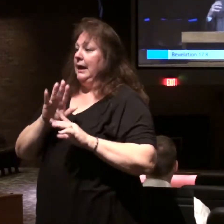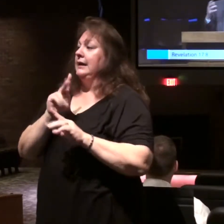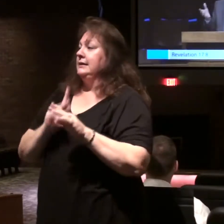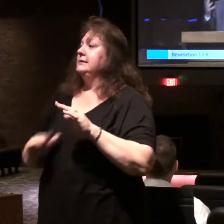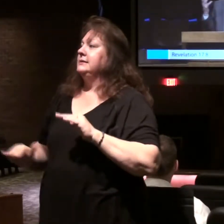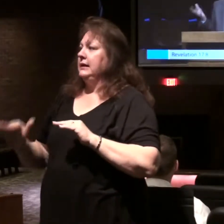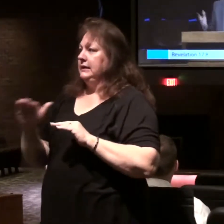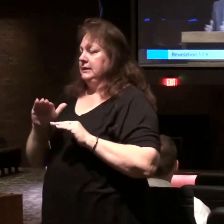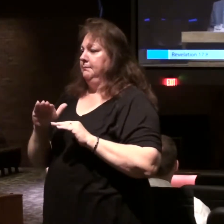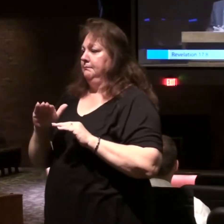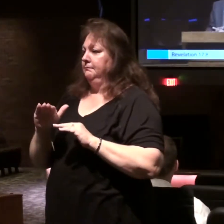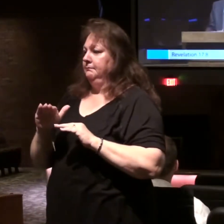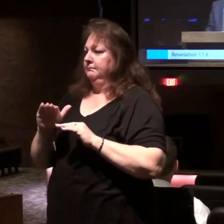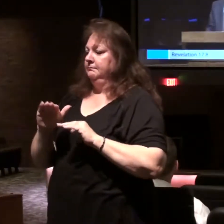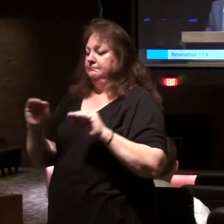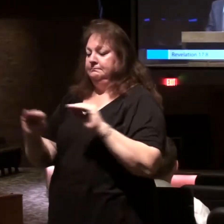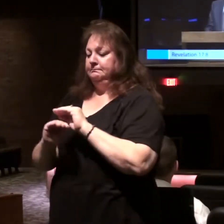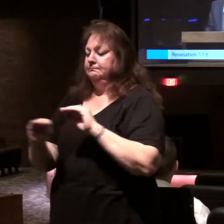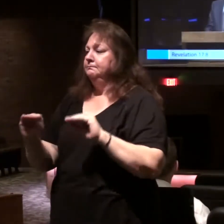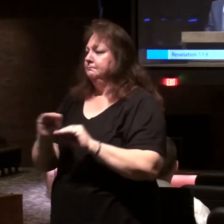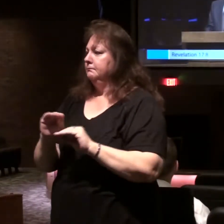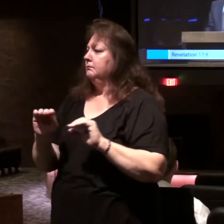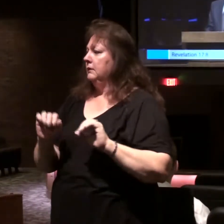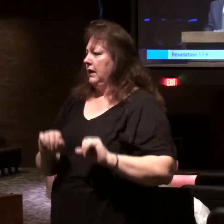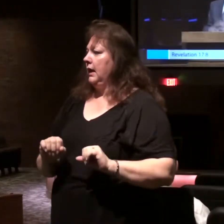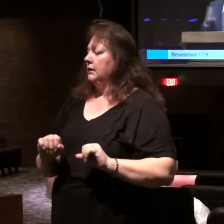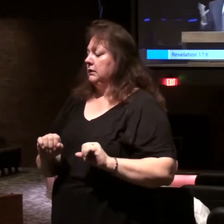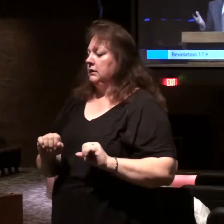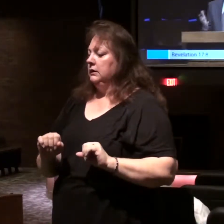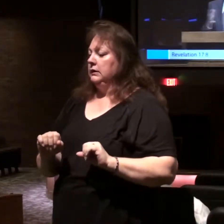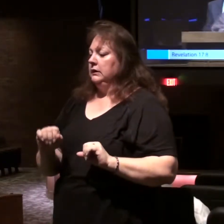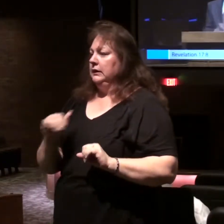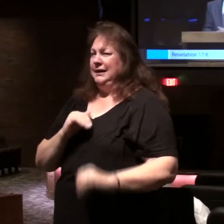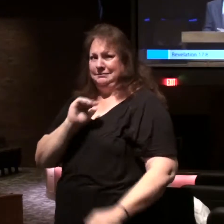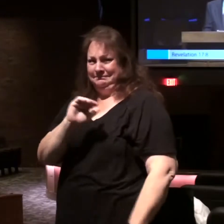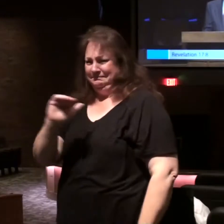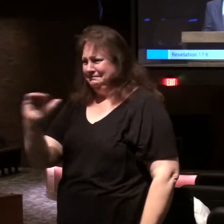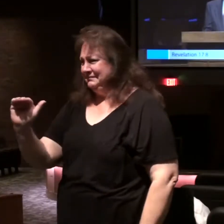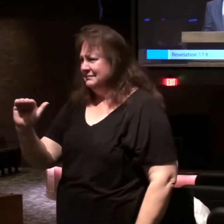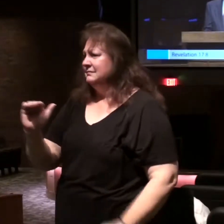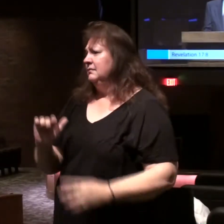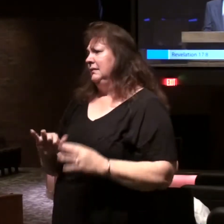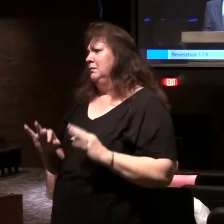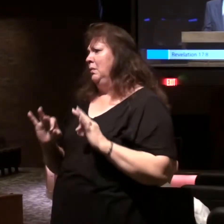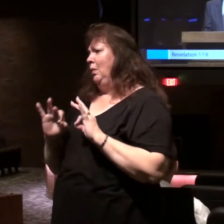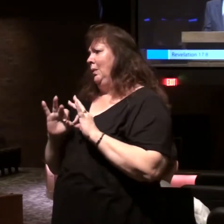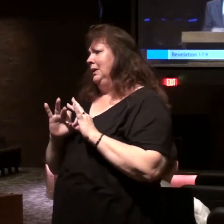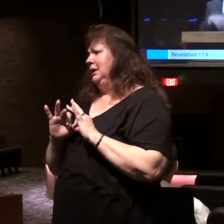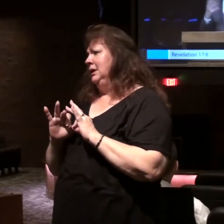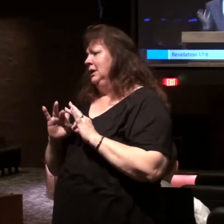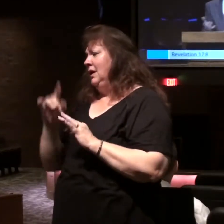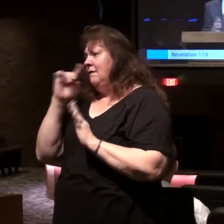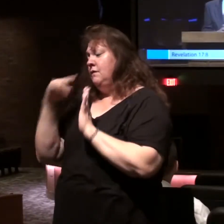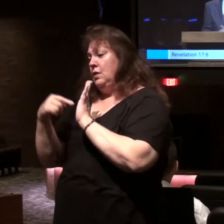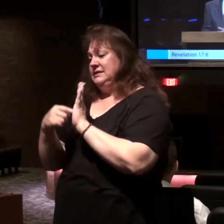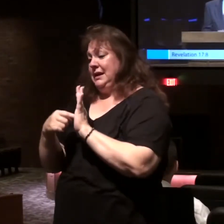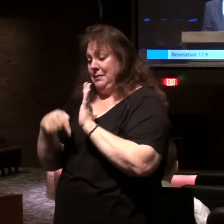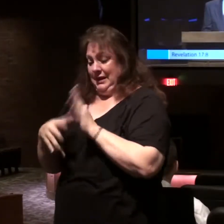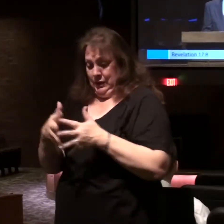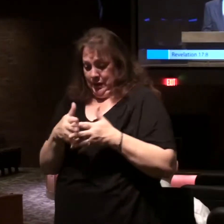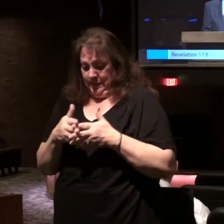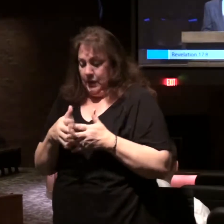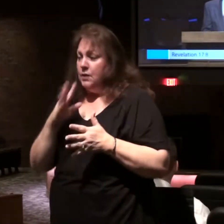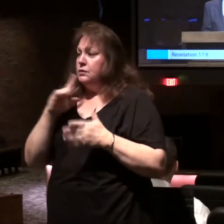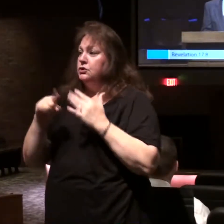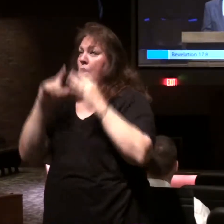And they're used interchangeably. I keep reminding you, but it's important. For example, in our country, we